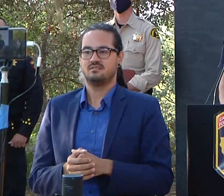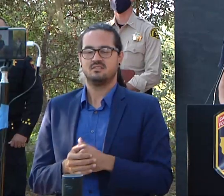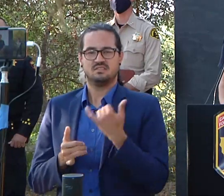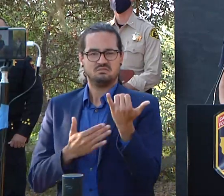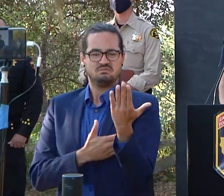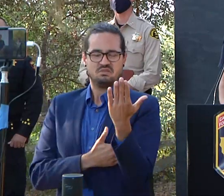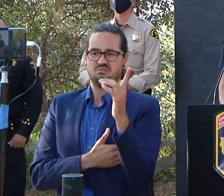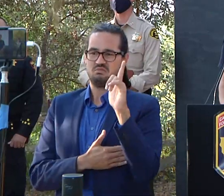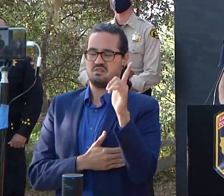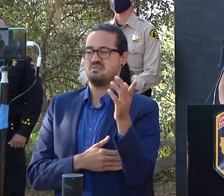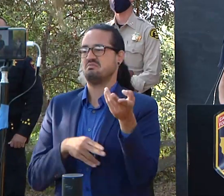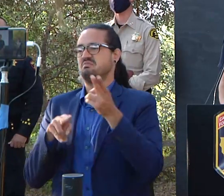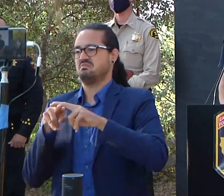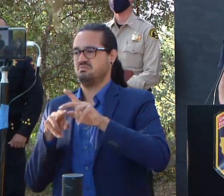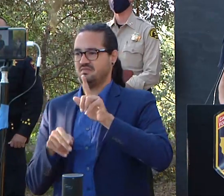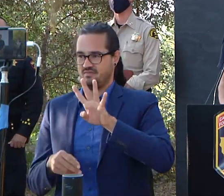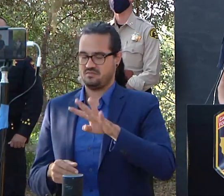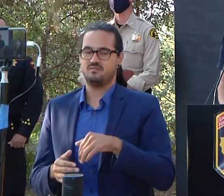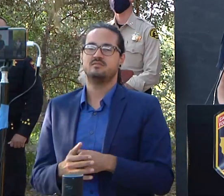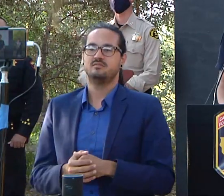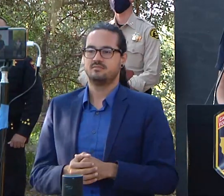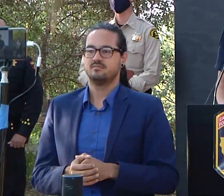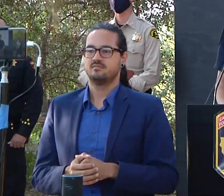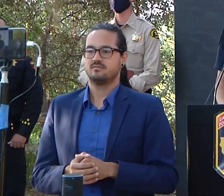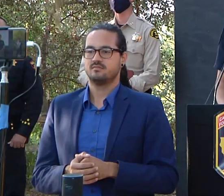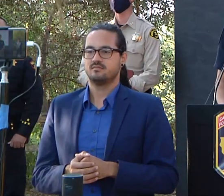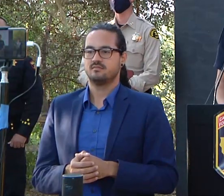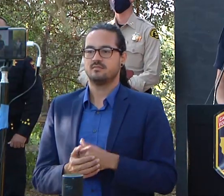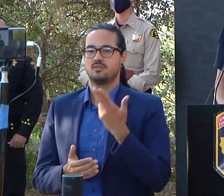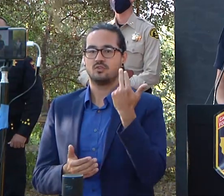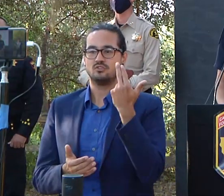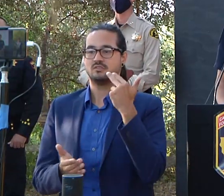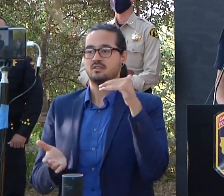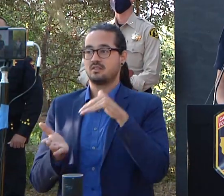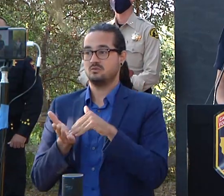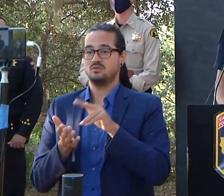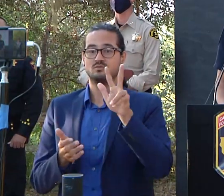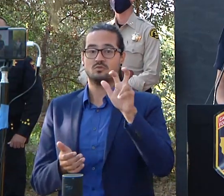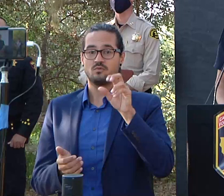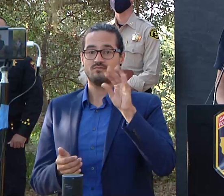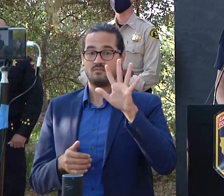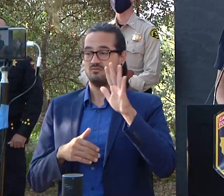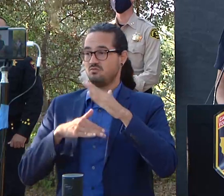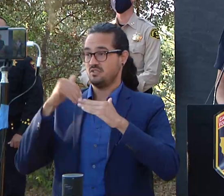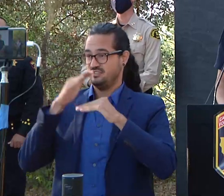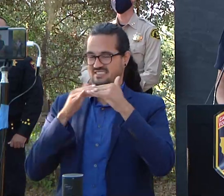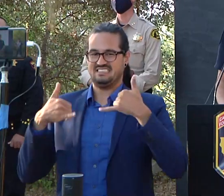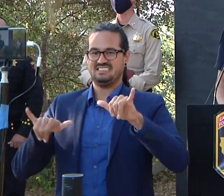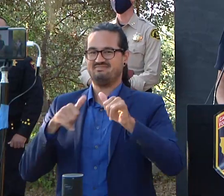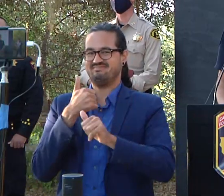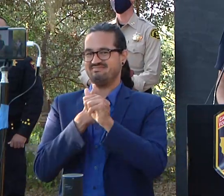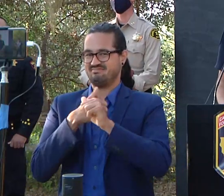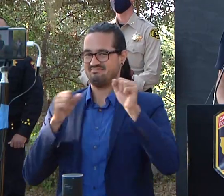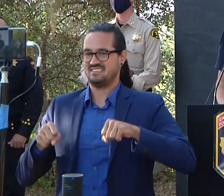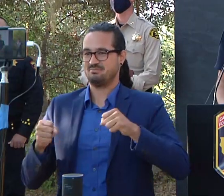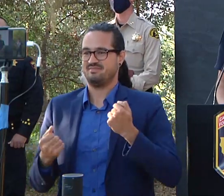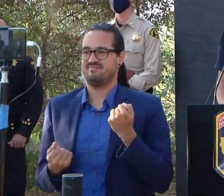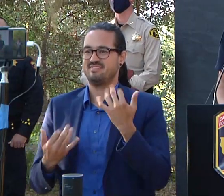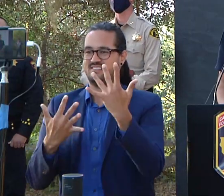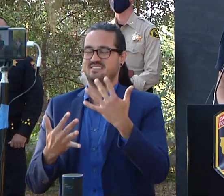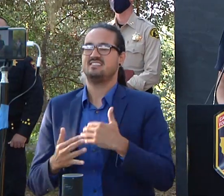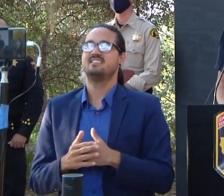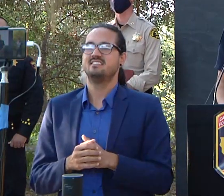305 structures that remain threatened this evening we can confirm that 746